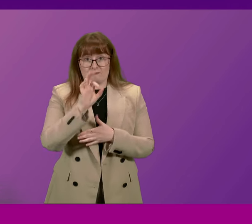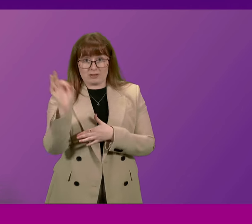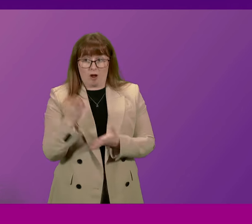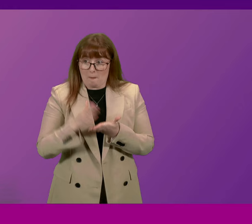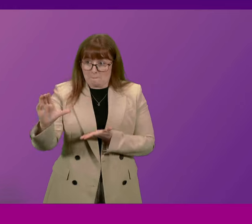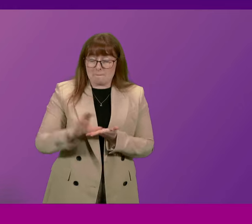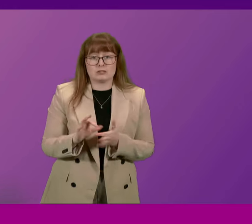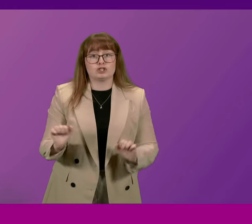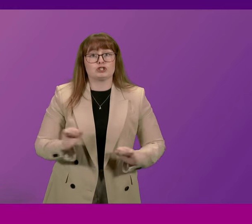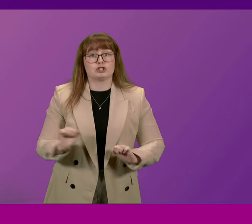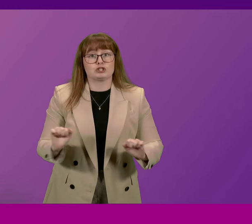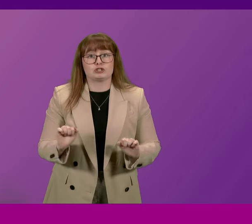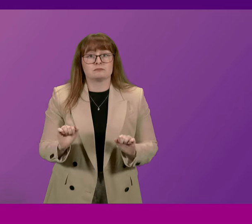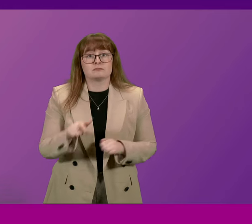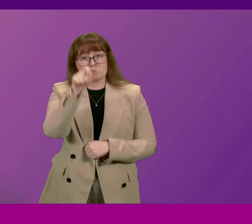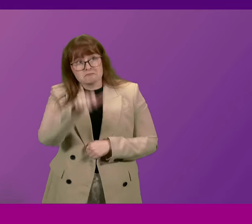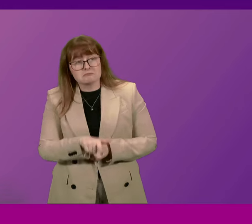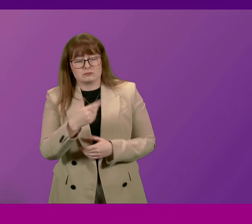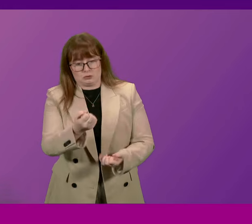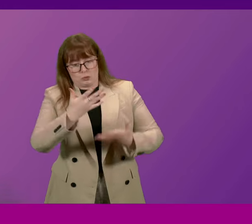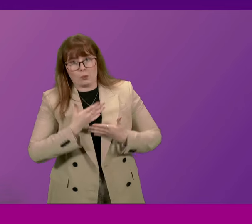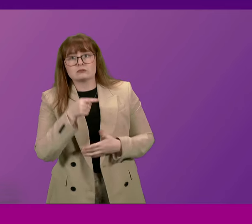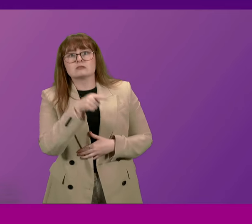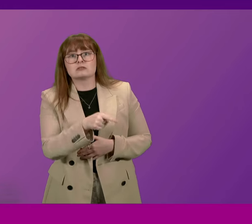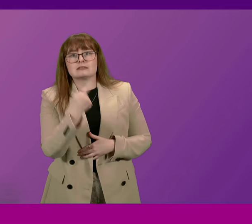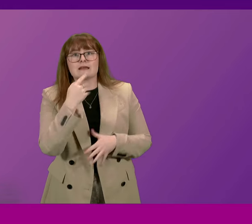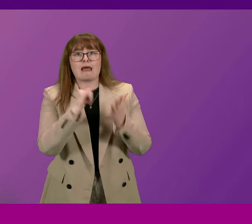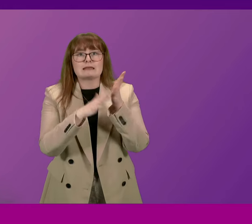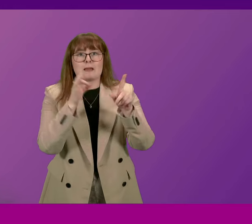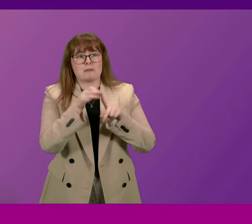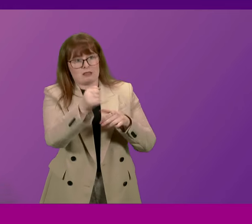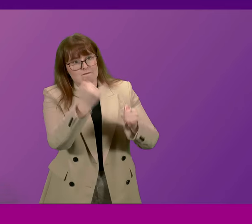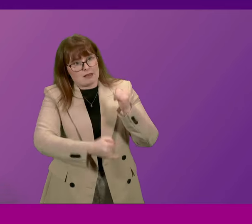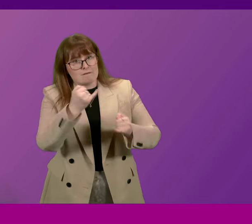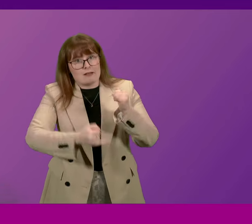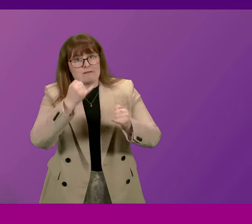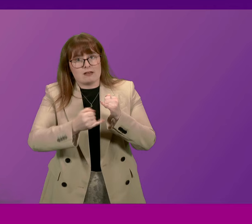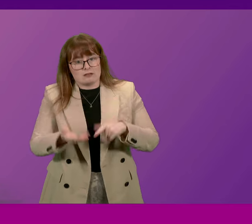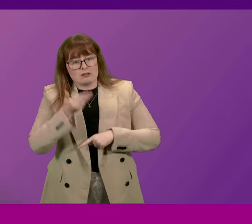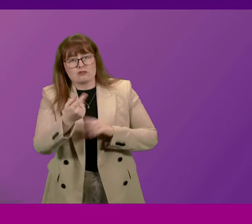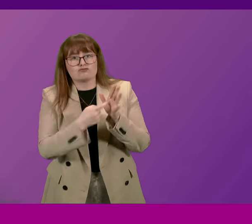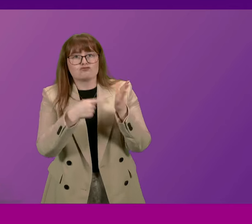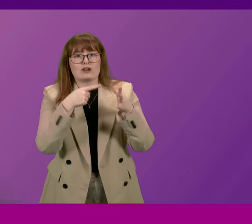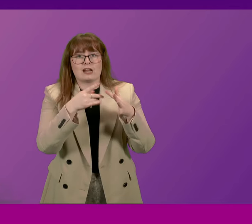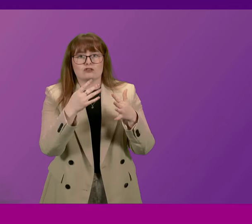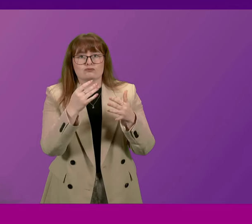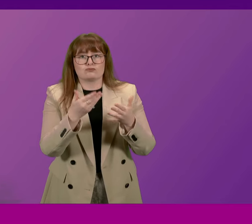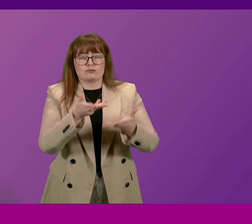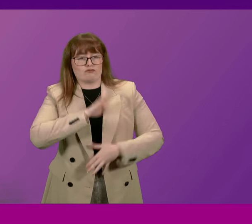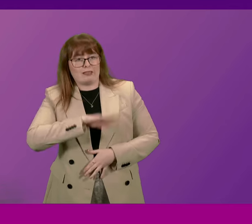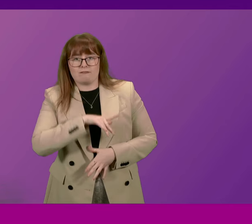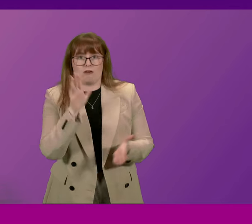Michael Bergson of Buck's Bar Group told us that the SNP's failure to pass on rates relief was a disgrace.